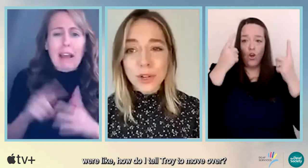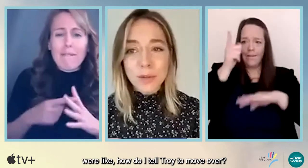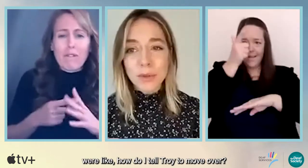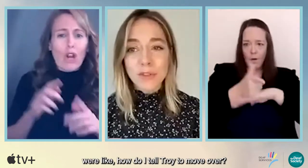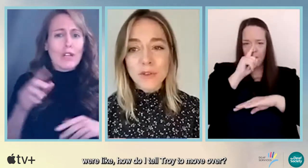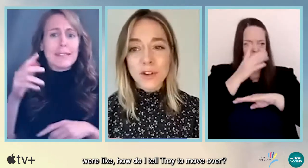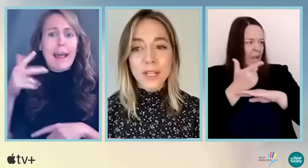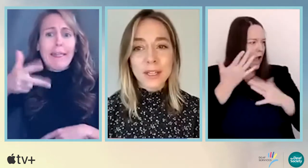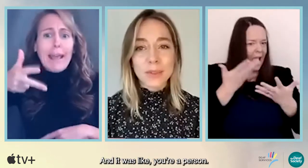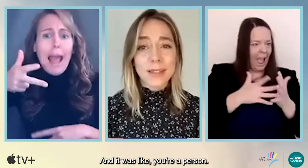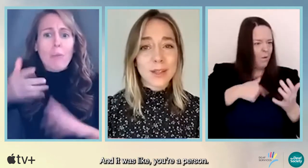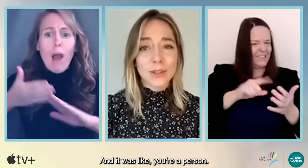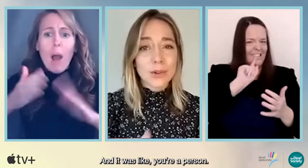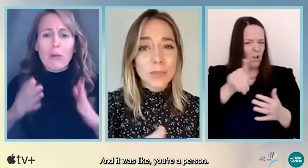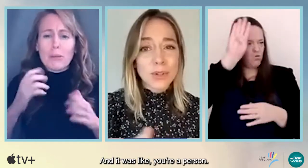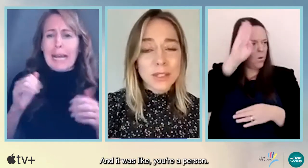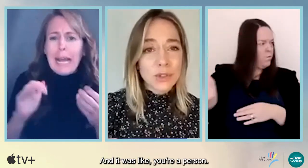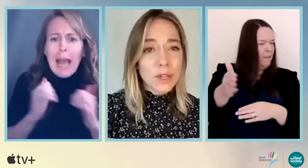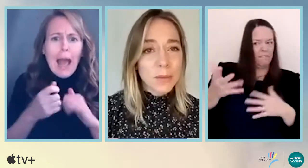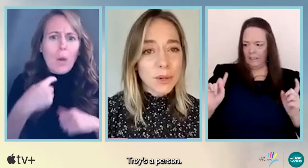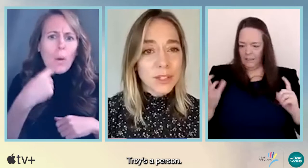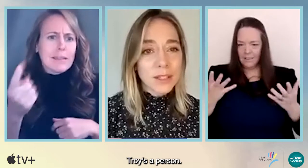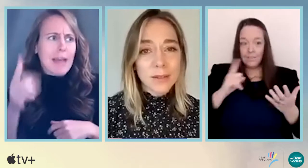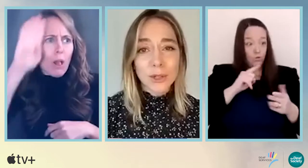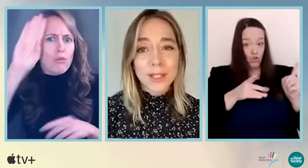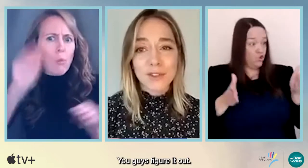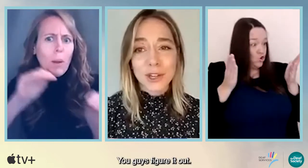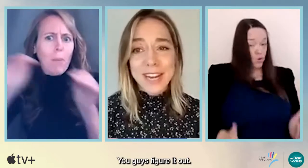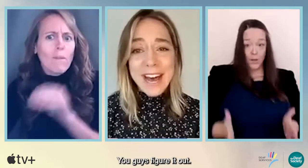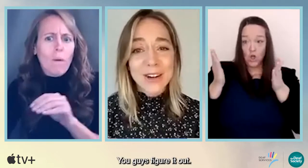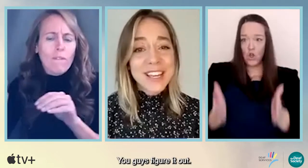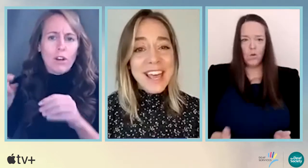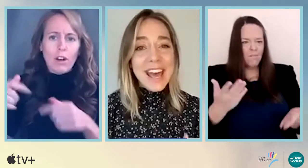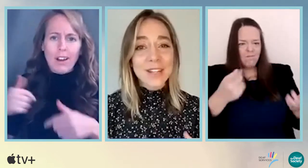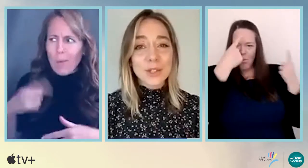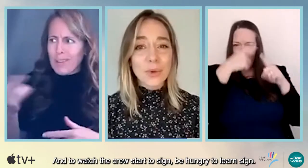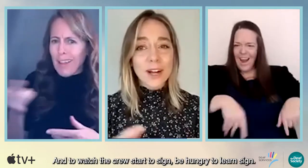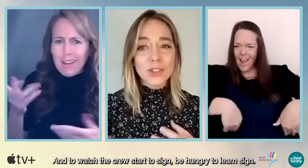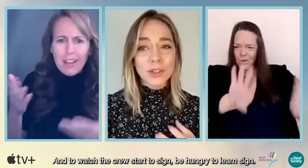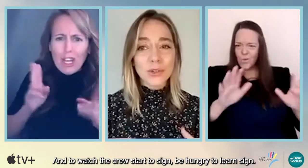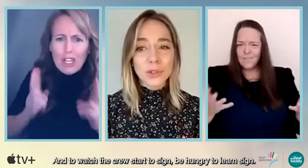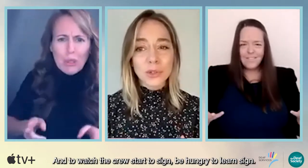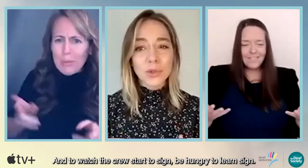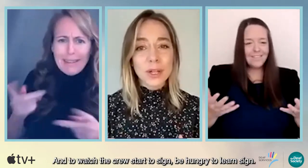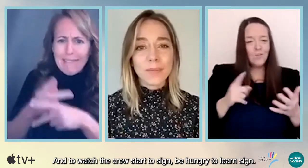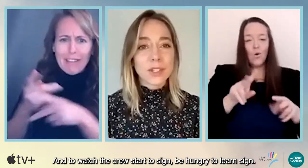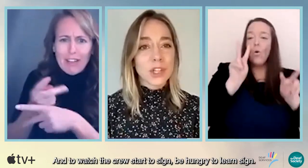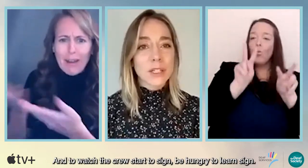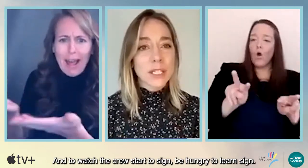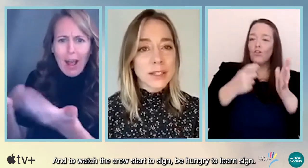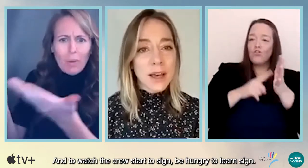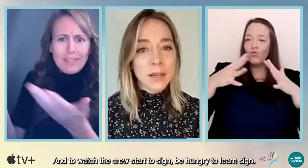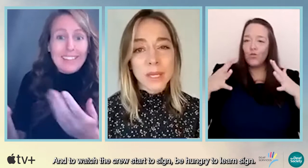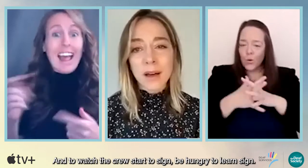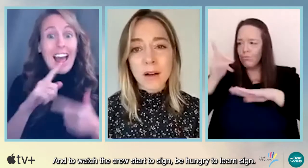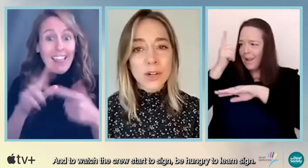tell Troy to move over? And it was like, you're a person, Troy's a person, you guys figure it out. And to watch the crew start